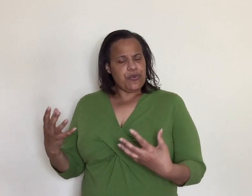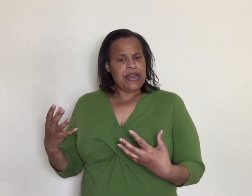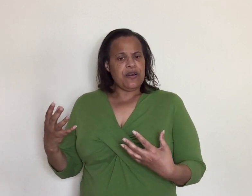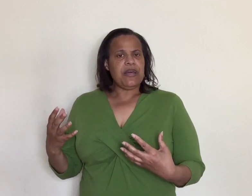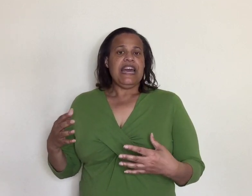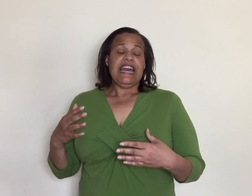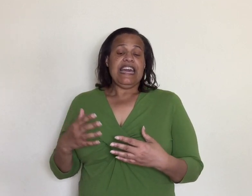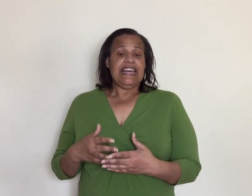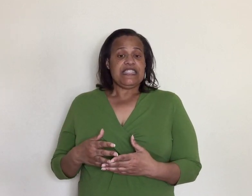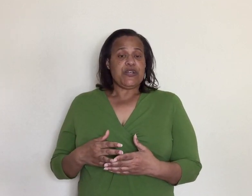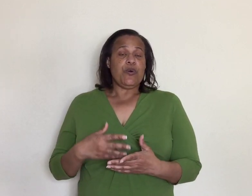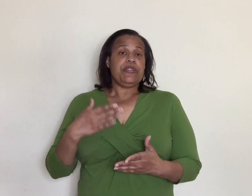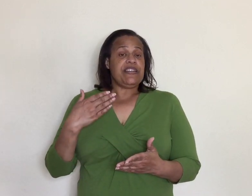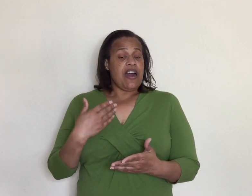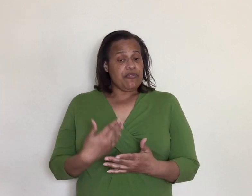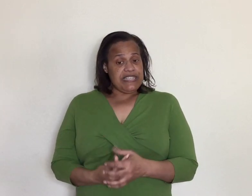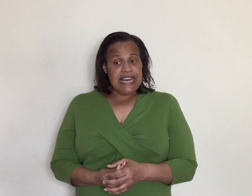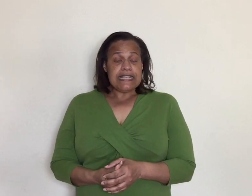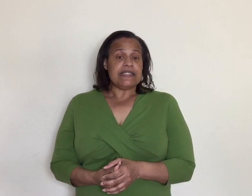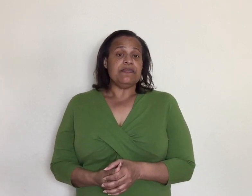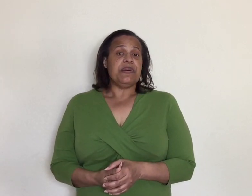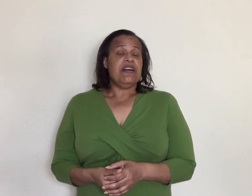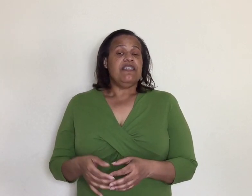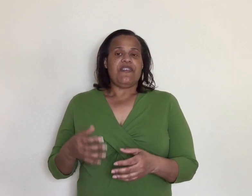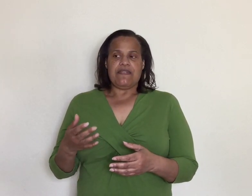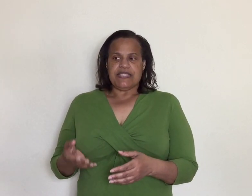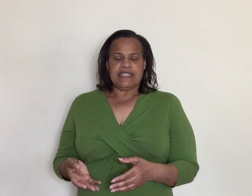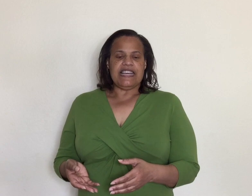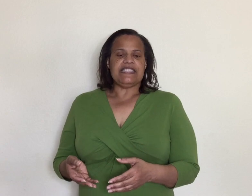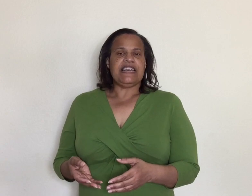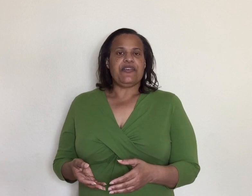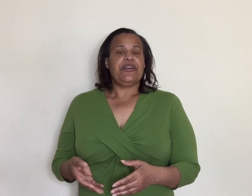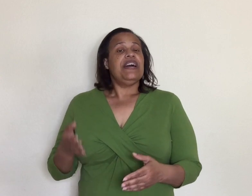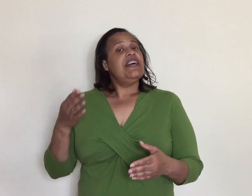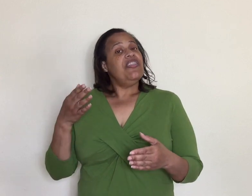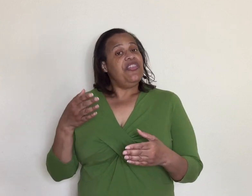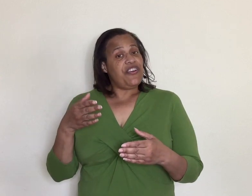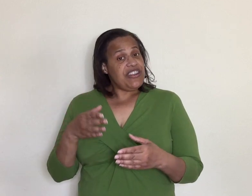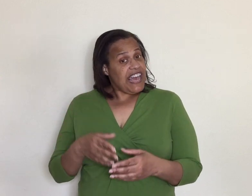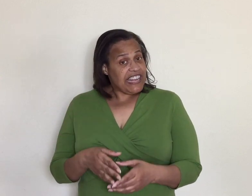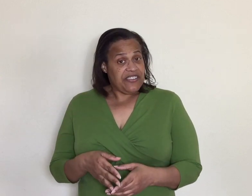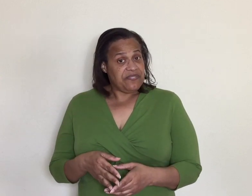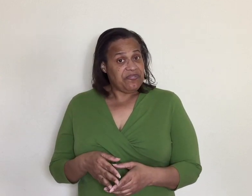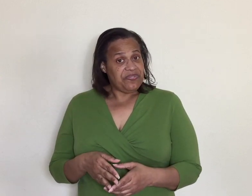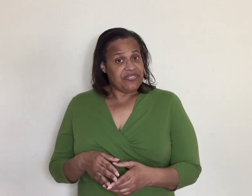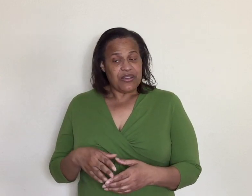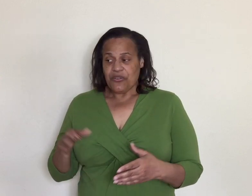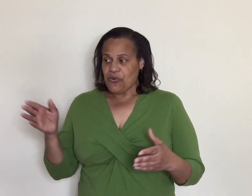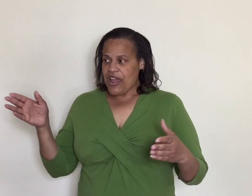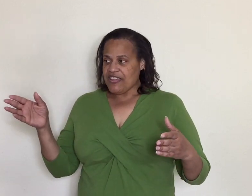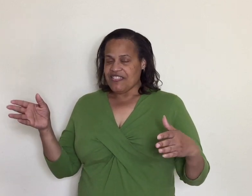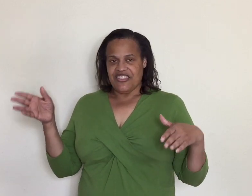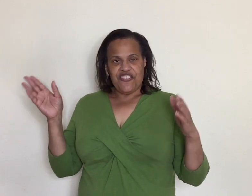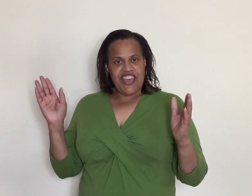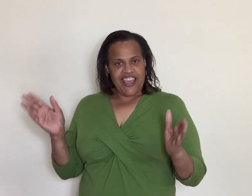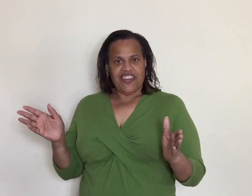around and so the doctor retest them five six days later they're negative great they're negative